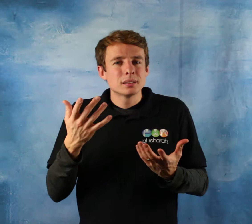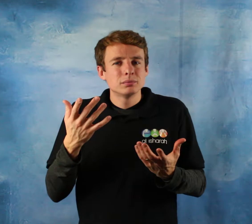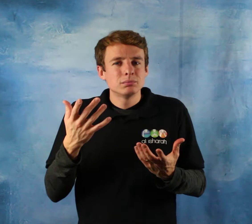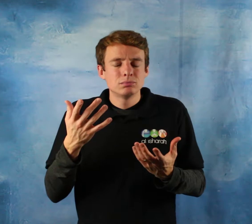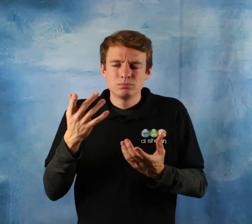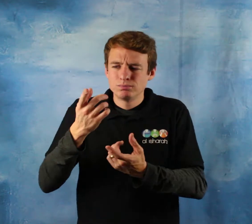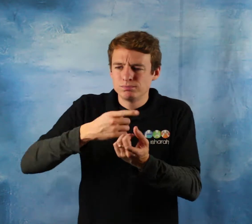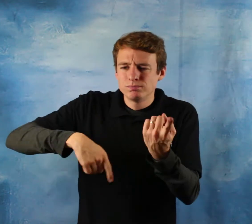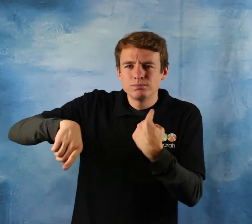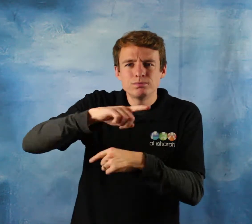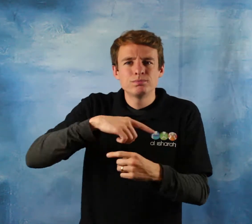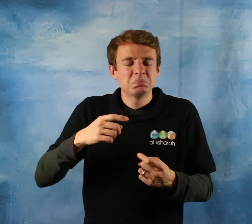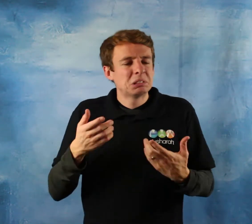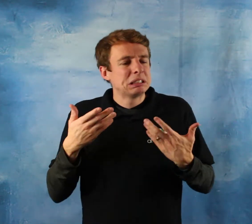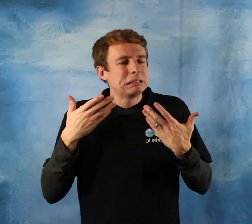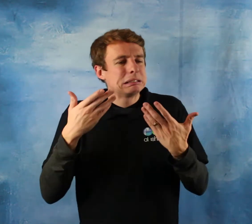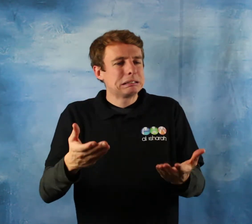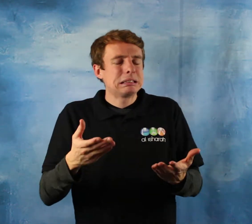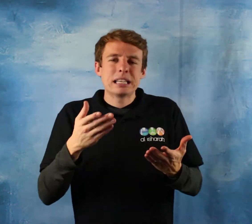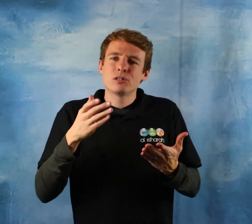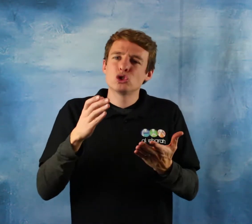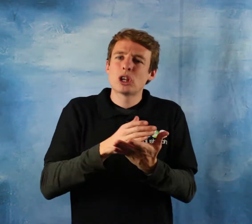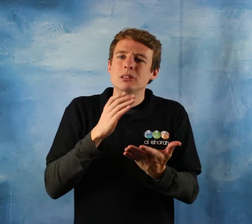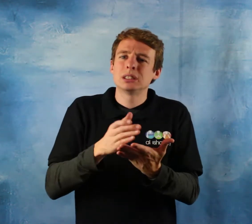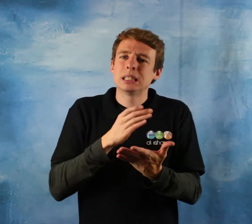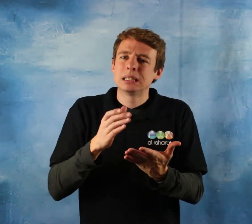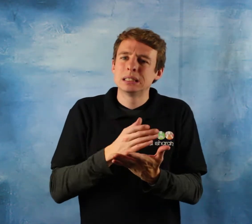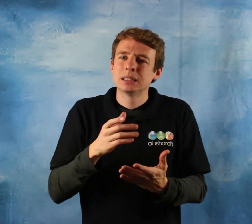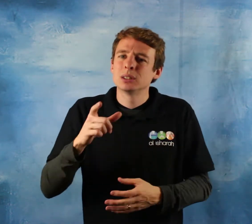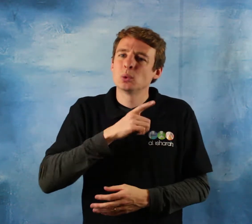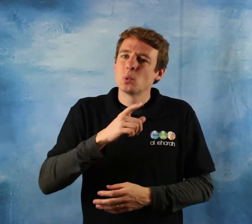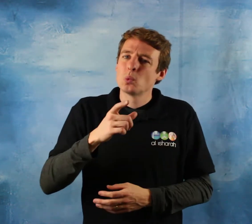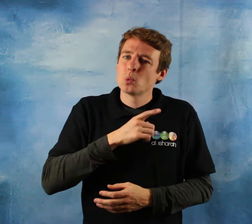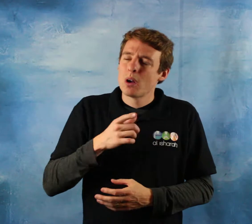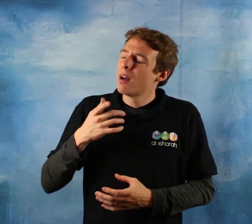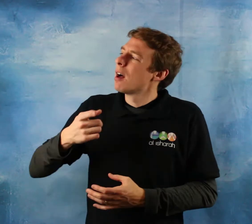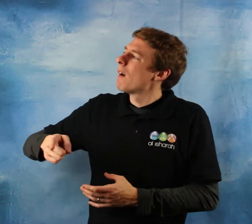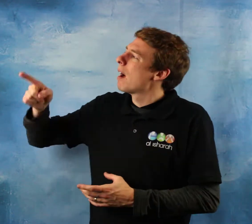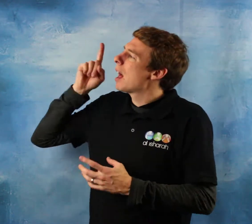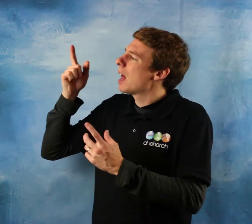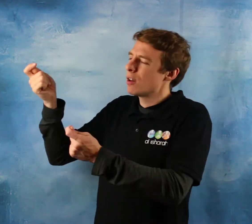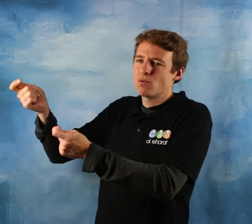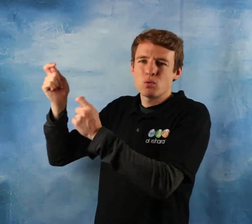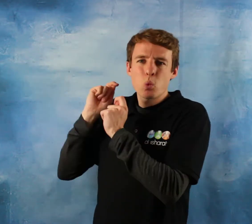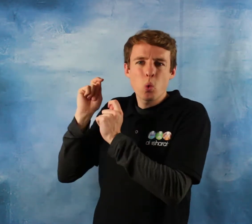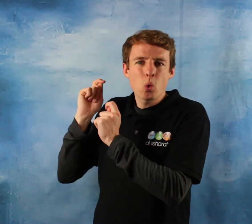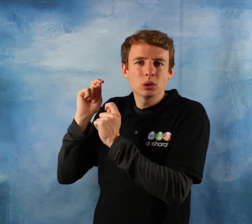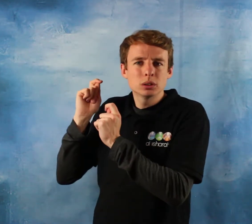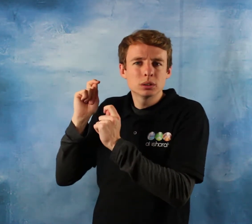of your Lord the countenance of Allah except that you are rewarded for it and or even the morsel of food that you